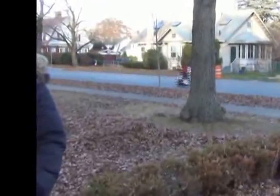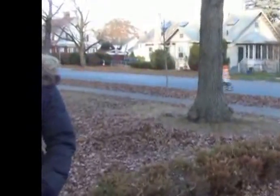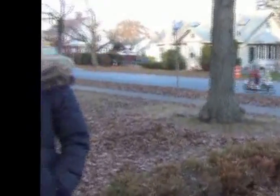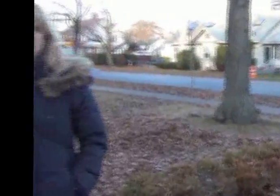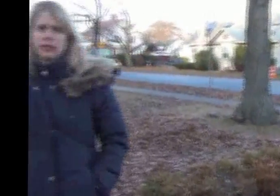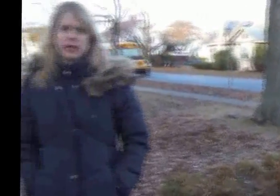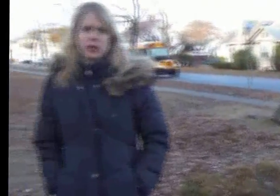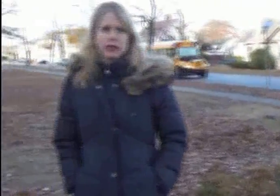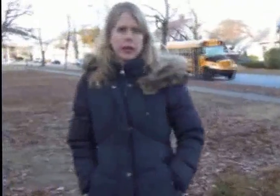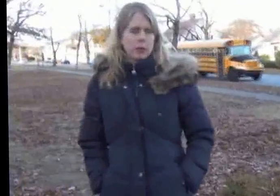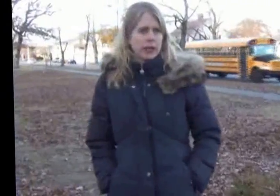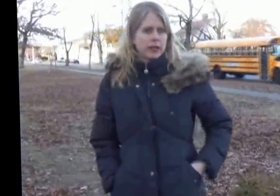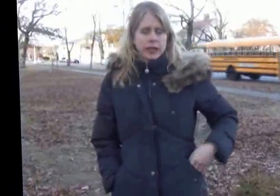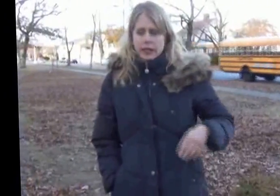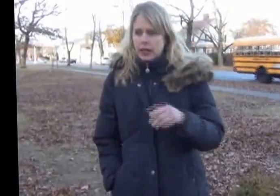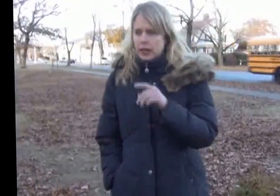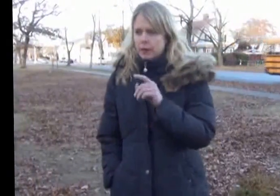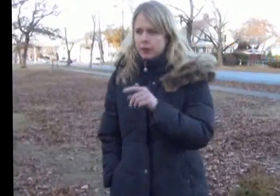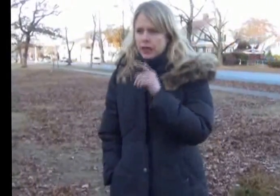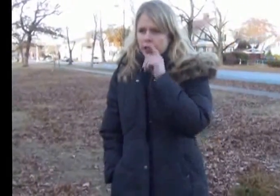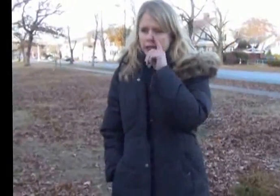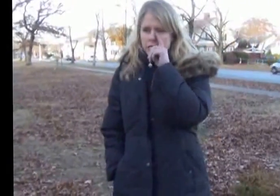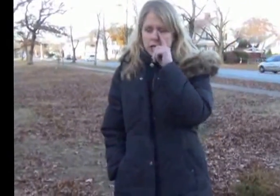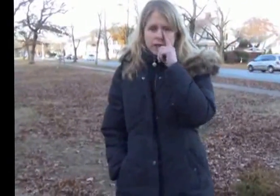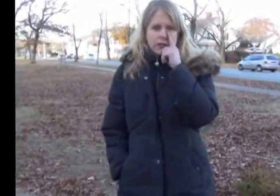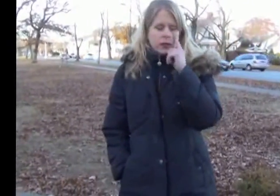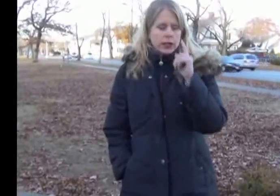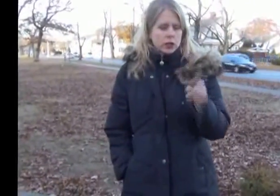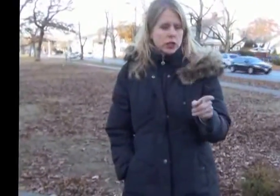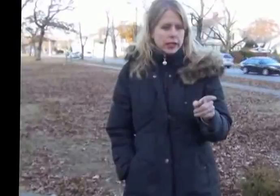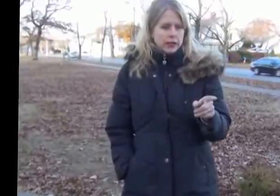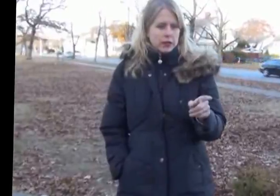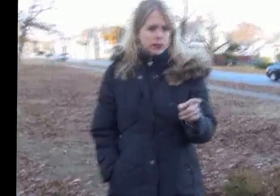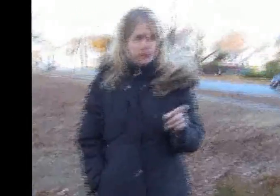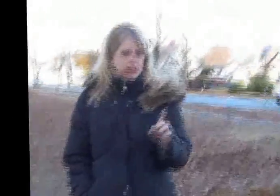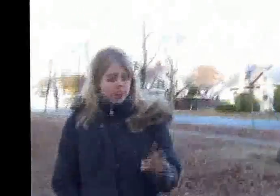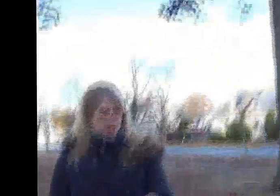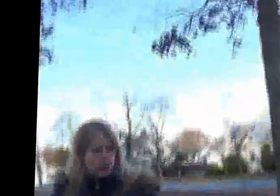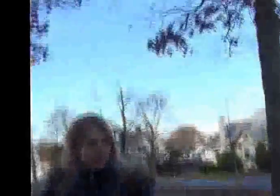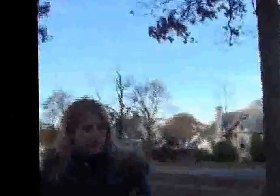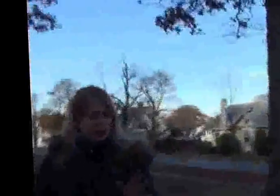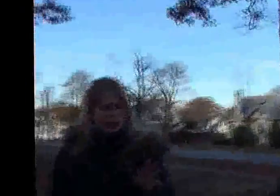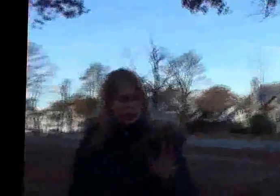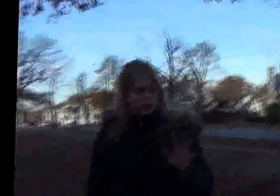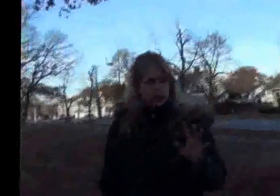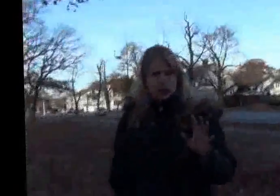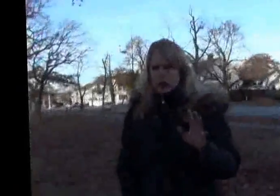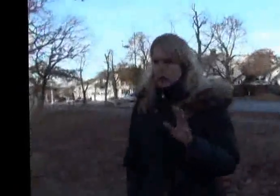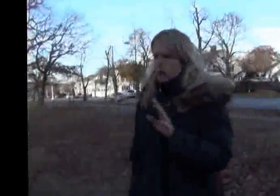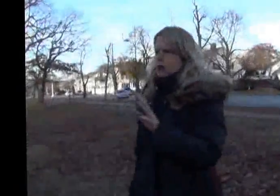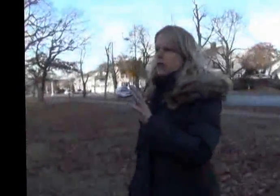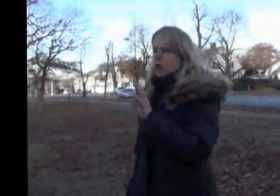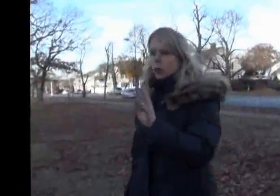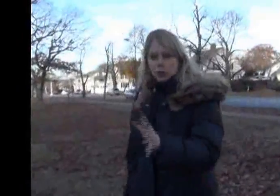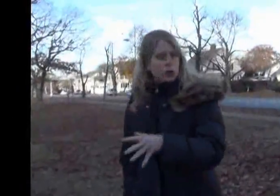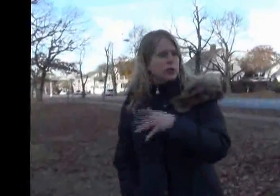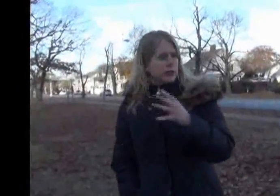Well, and not only that, but I think in terms of what you're talking about with sustainability and, you know, using